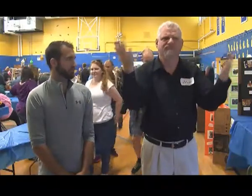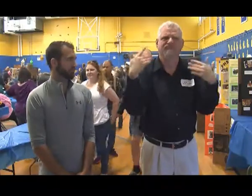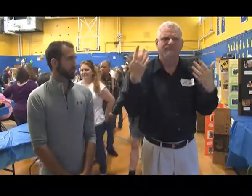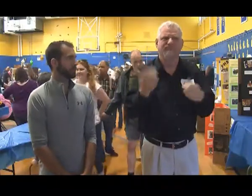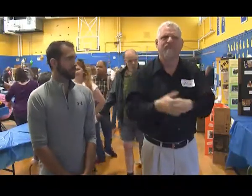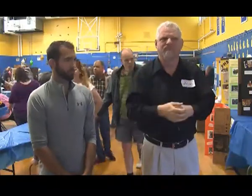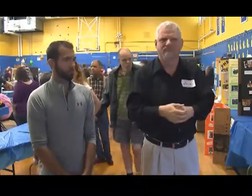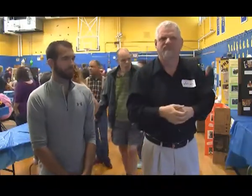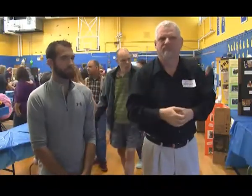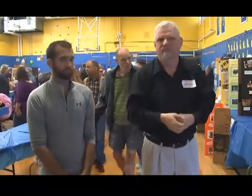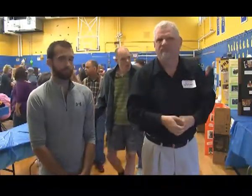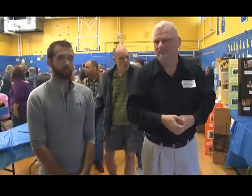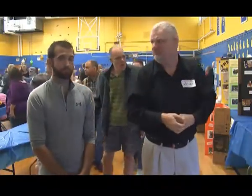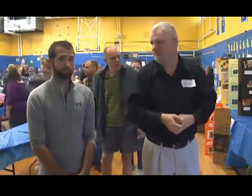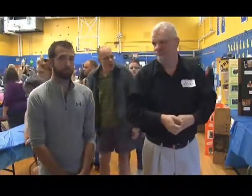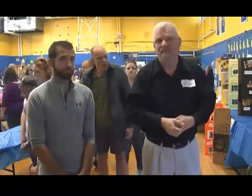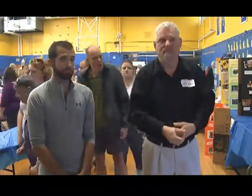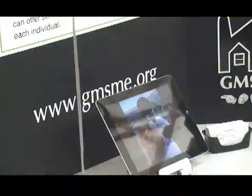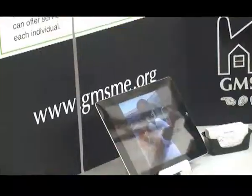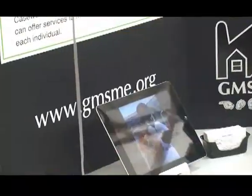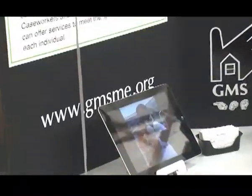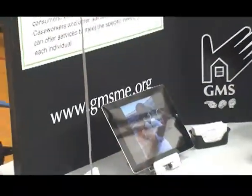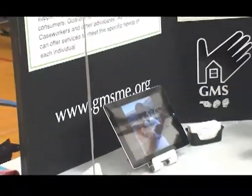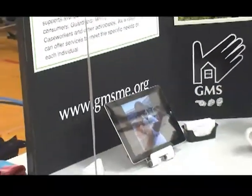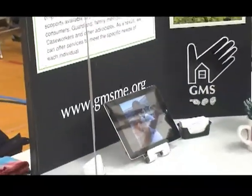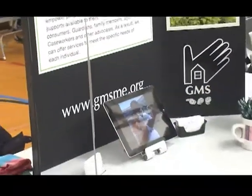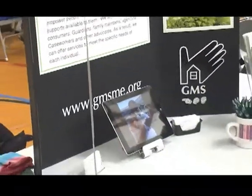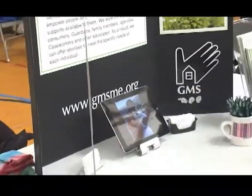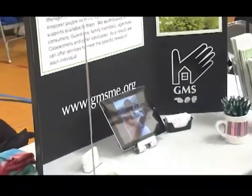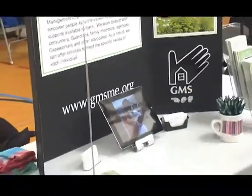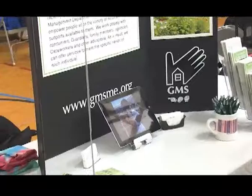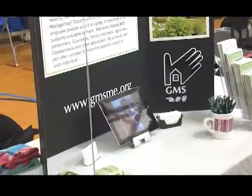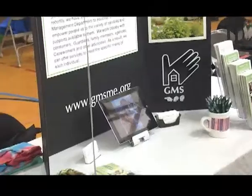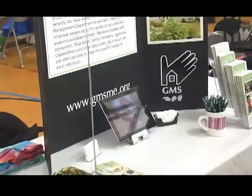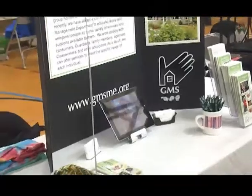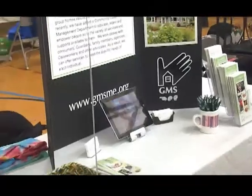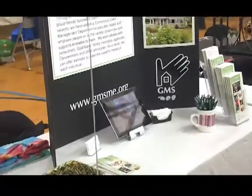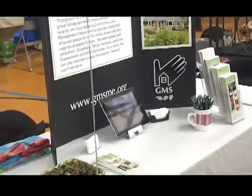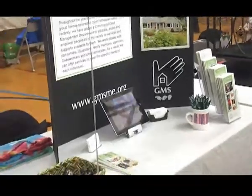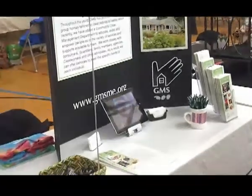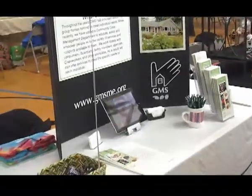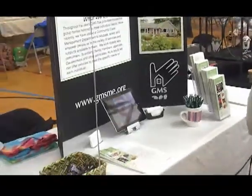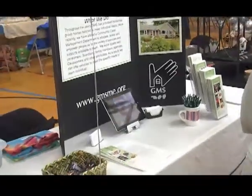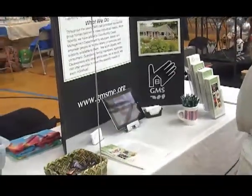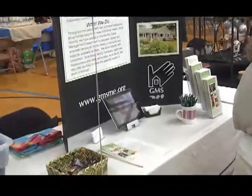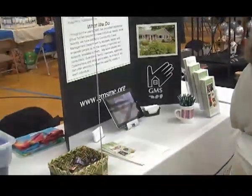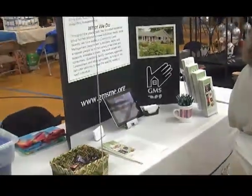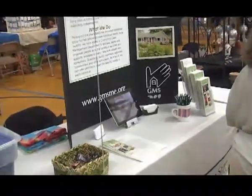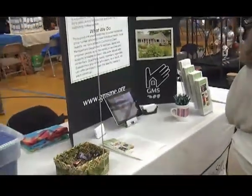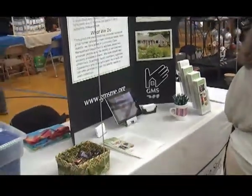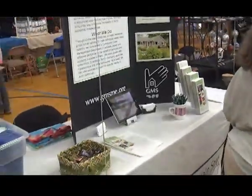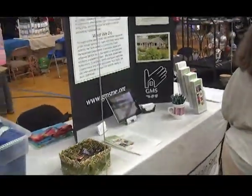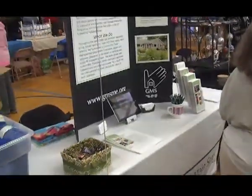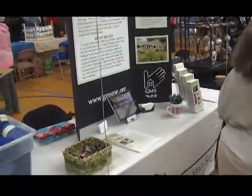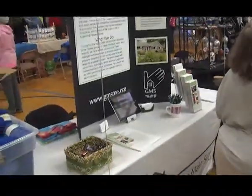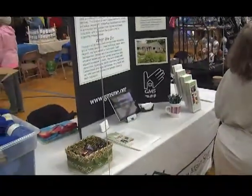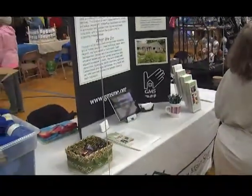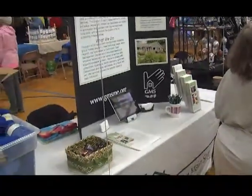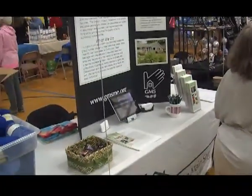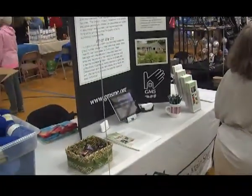to remember that we are very inclusive. Maine Association for the Deaf also works very closely to other non-profit organizations who provide services